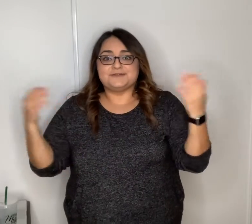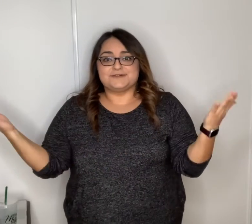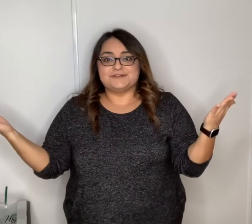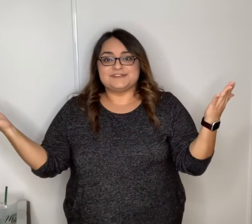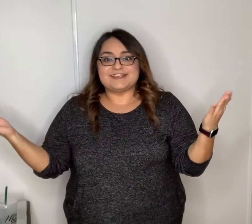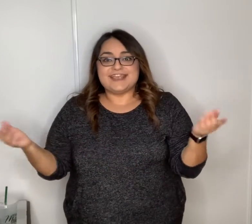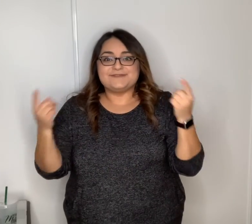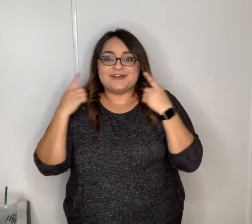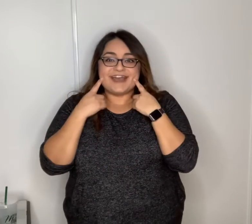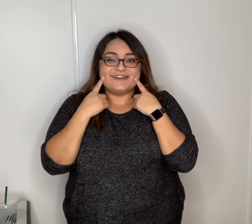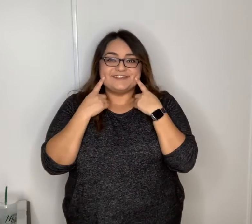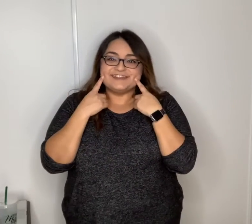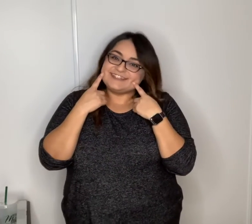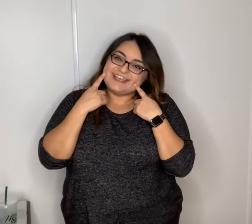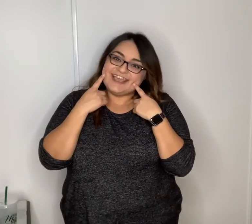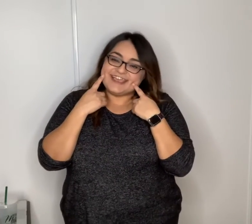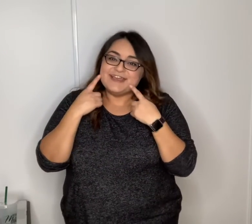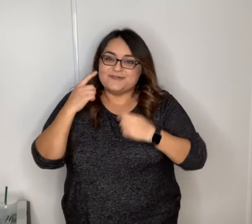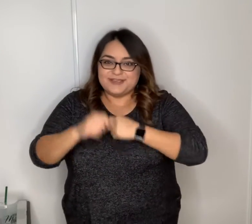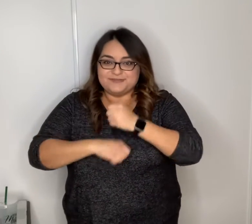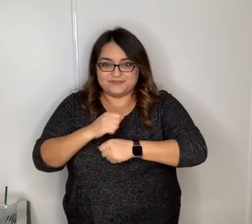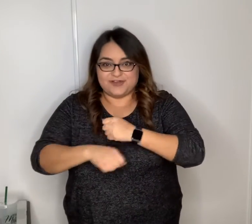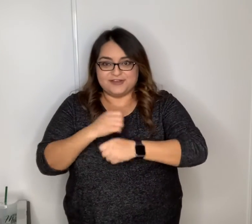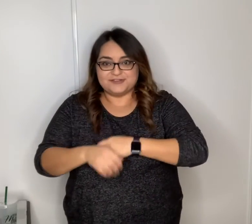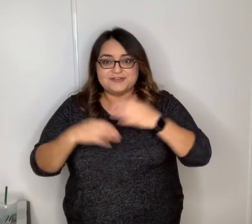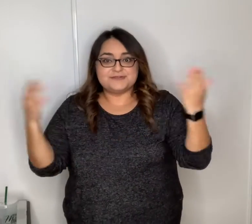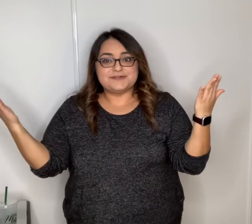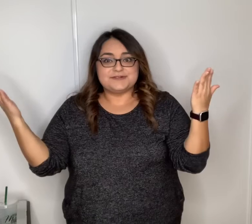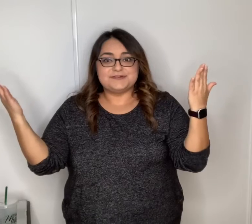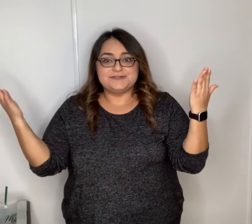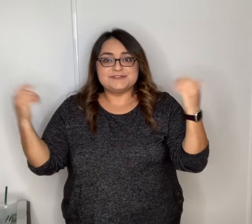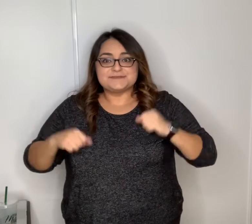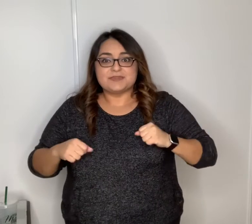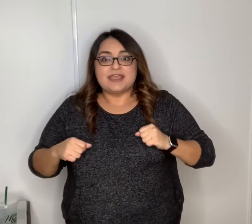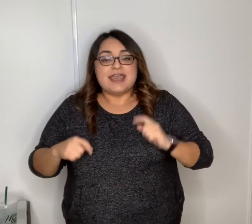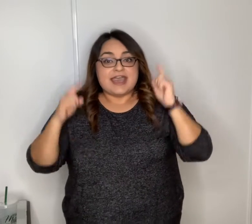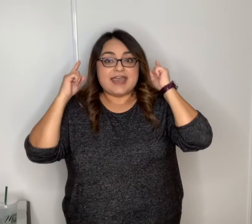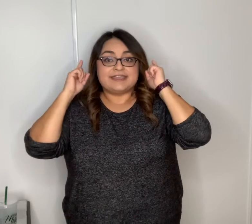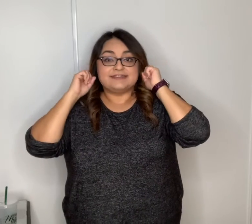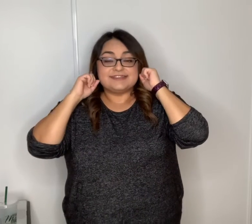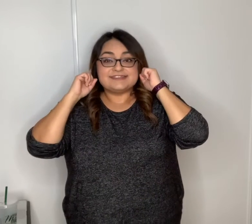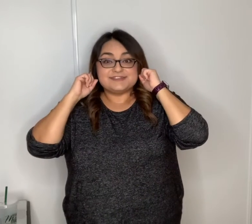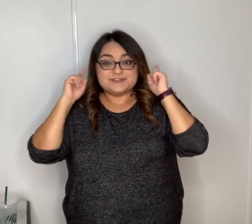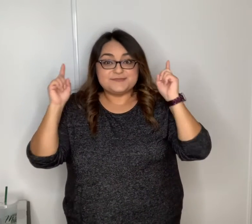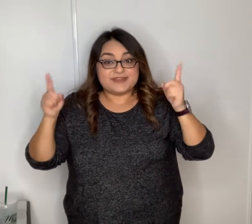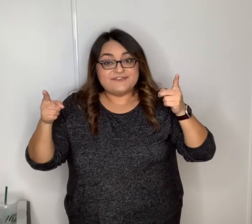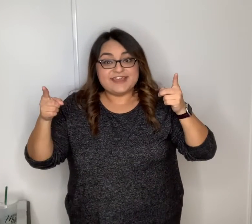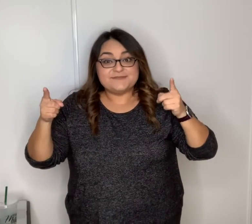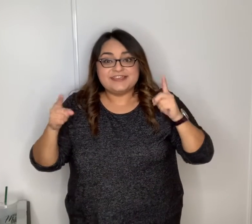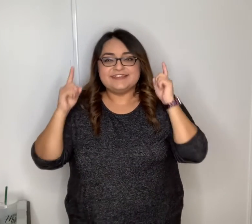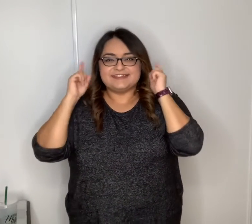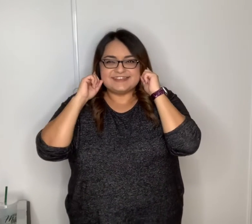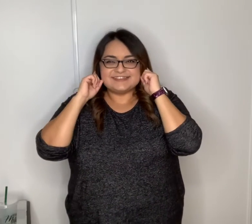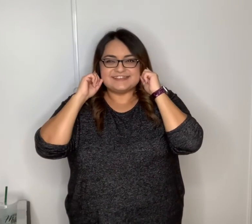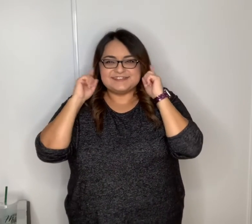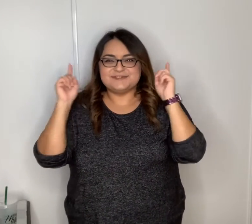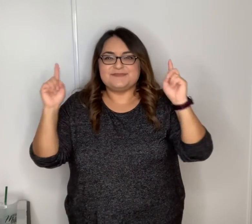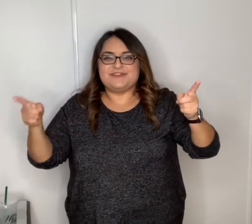rules and we'll have a good day when we follow the rules i can listen to my family listen to my